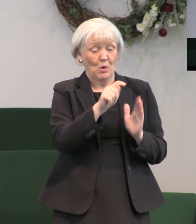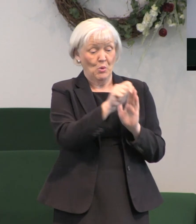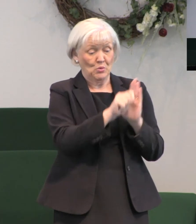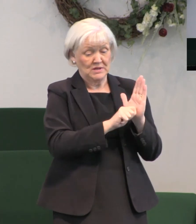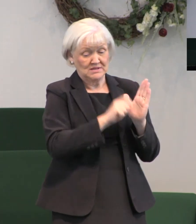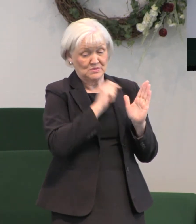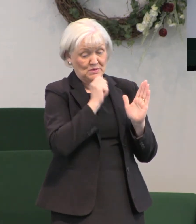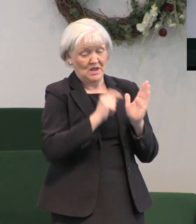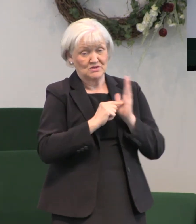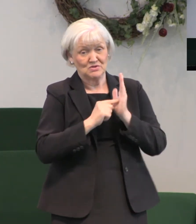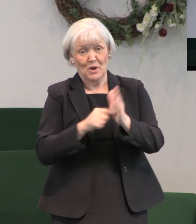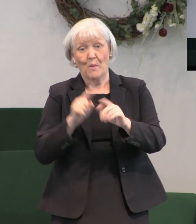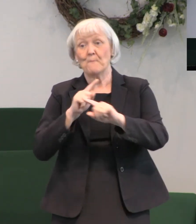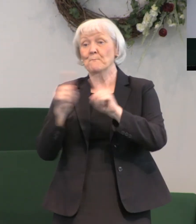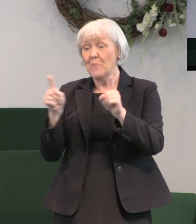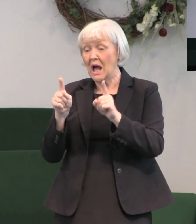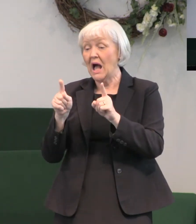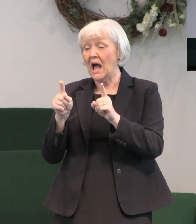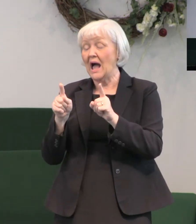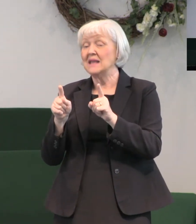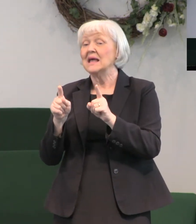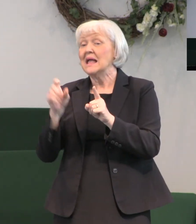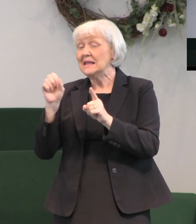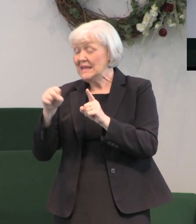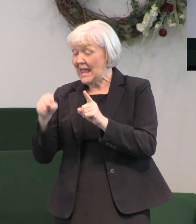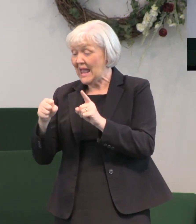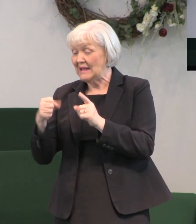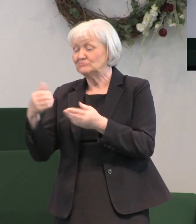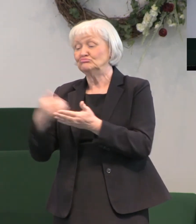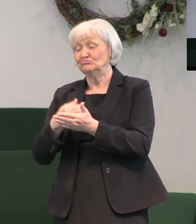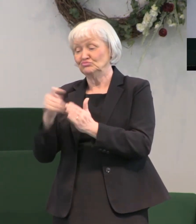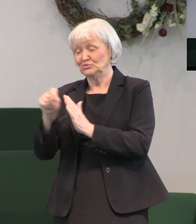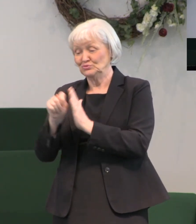are revealed and explained in the New Testament.